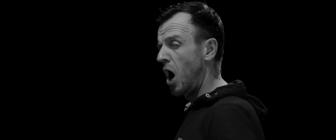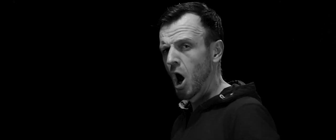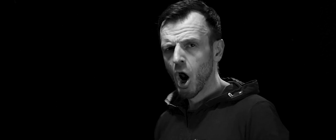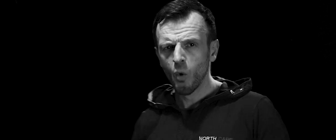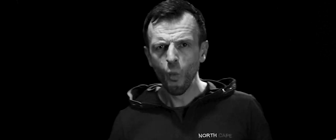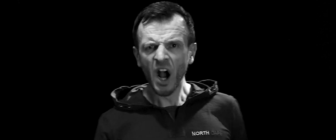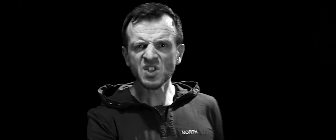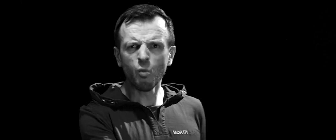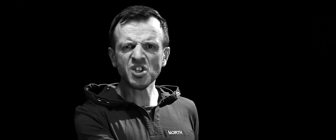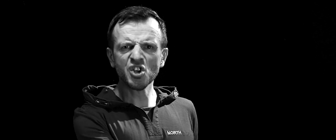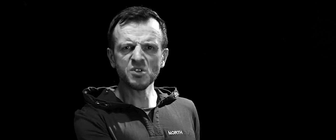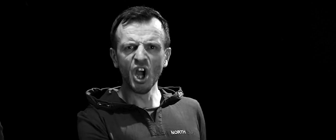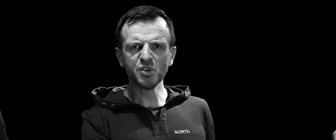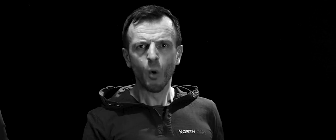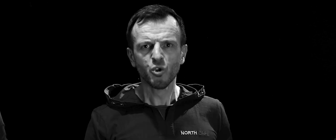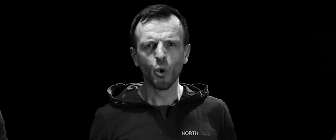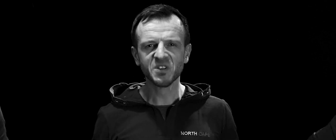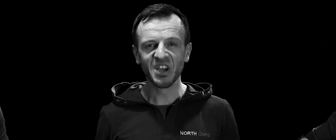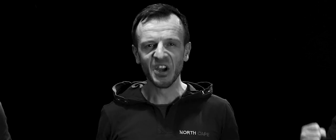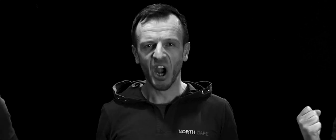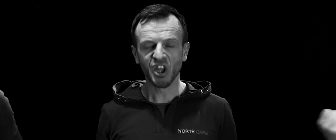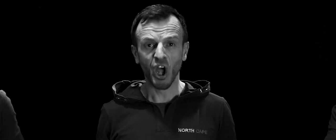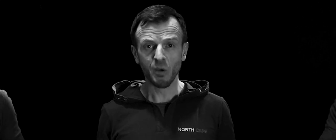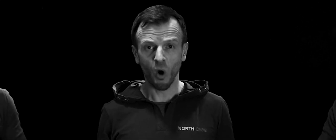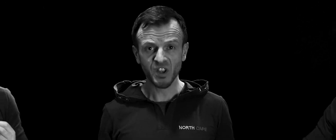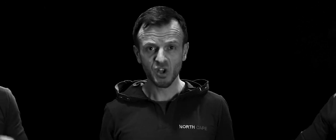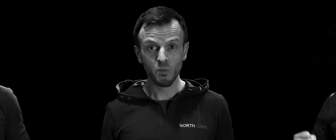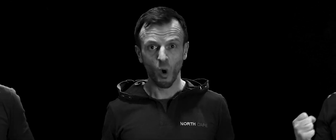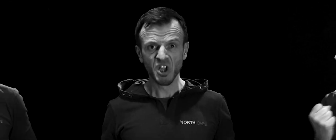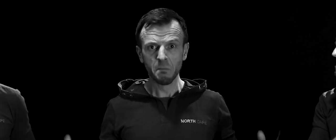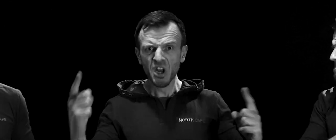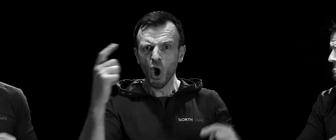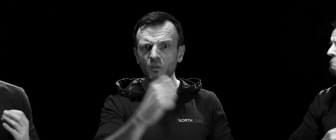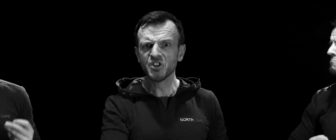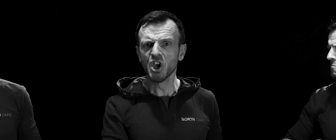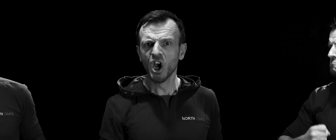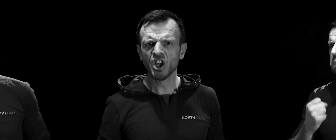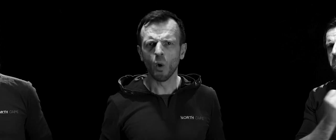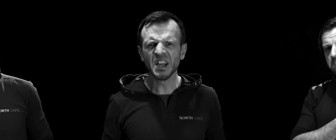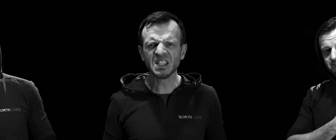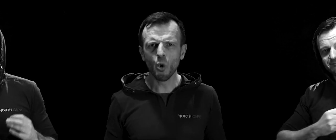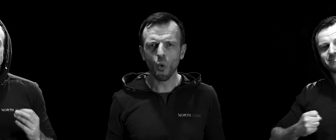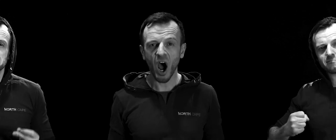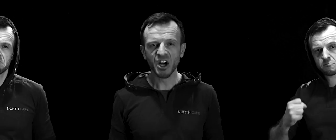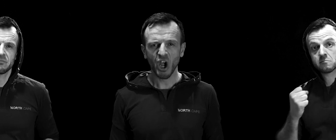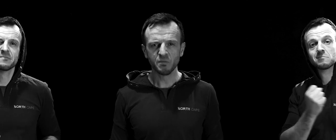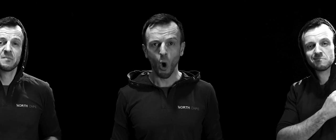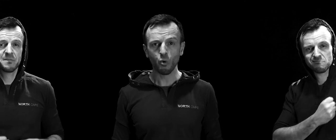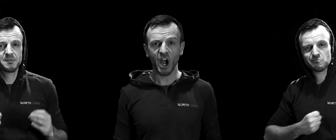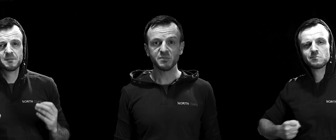There once was a ship that pulled to sea, and the name of the ship was the Billy of Tea. The winds blew hard, hell bow dive